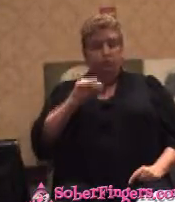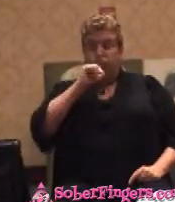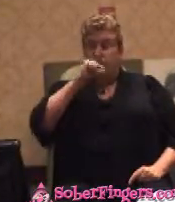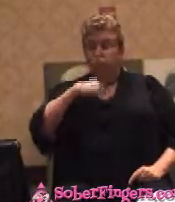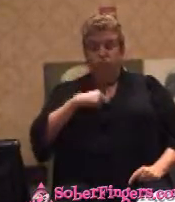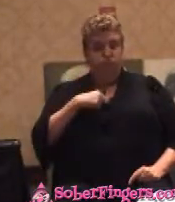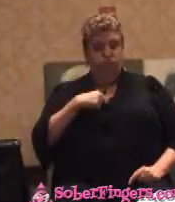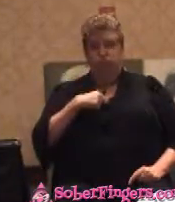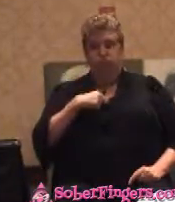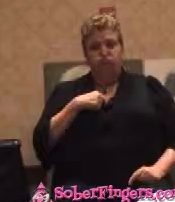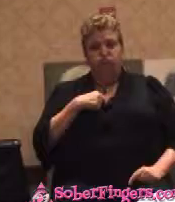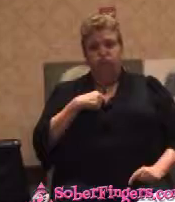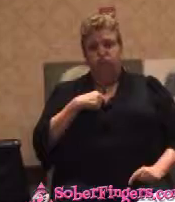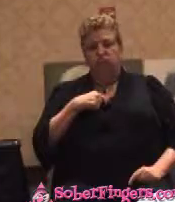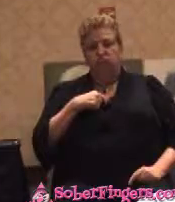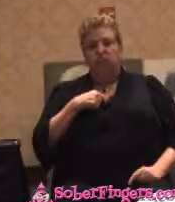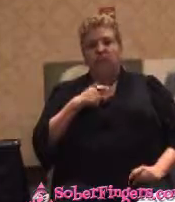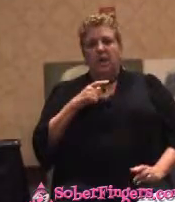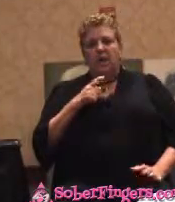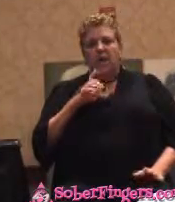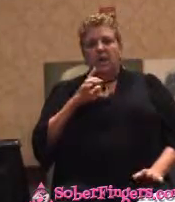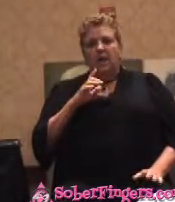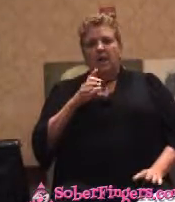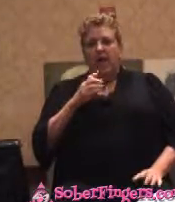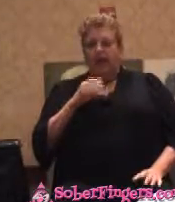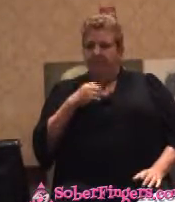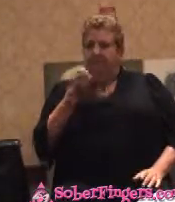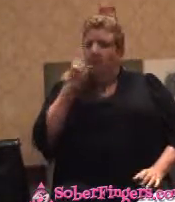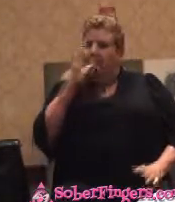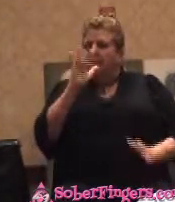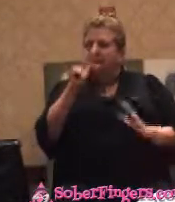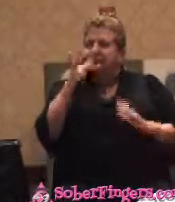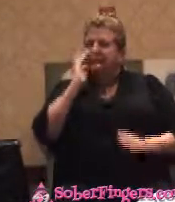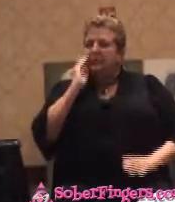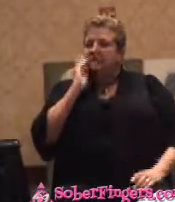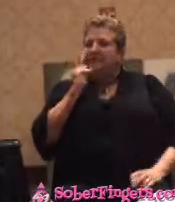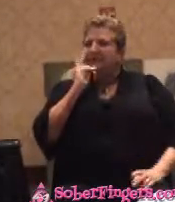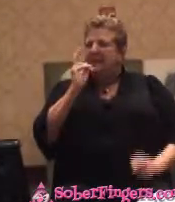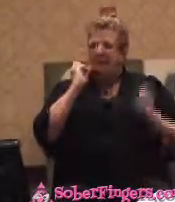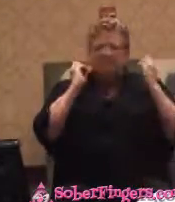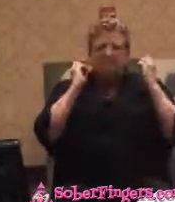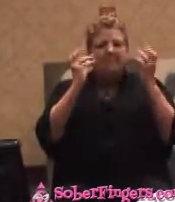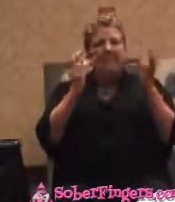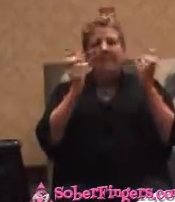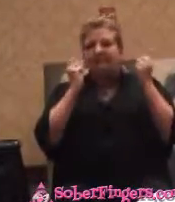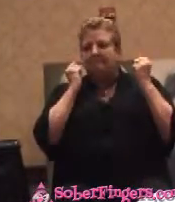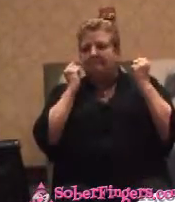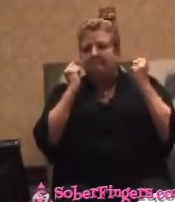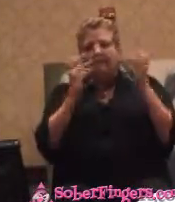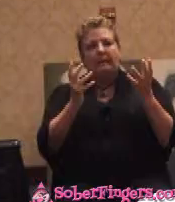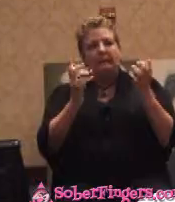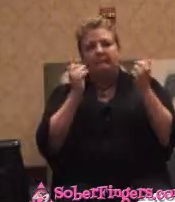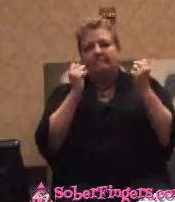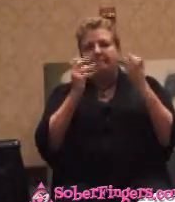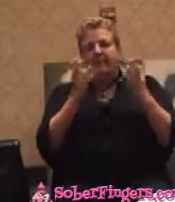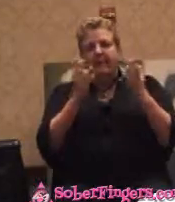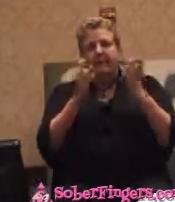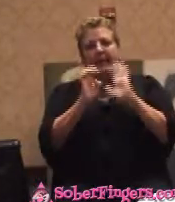I've had a lot of those kinds of experiences. I've seen many, many minnows in my life.